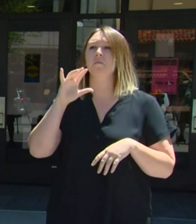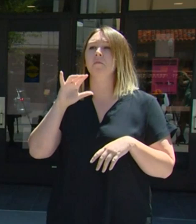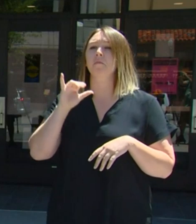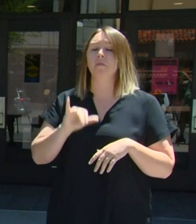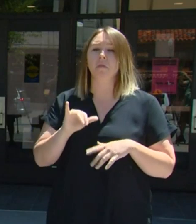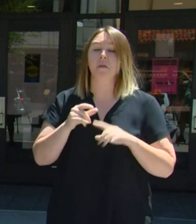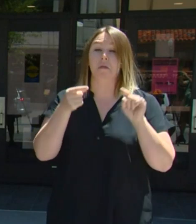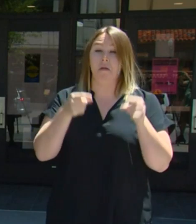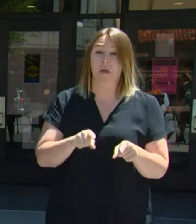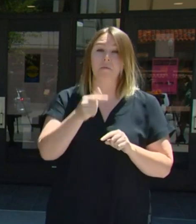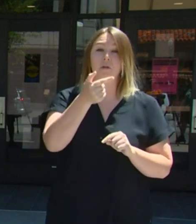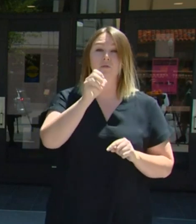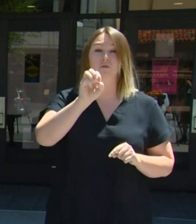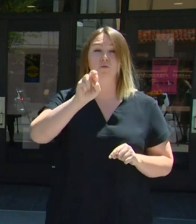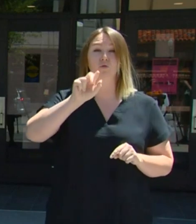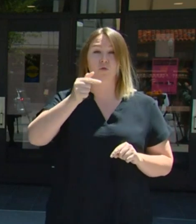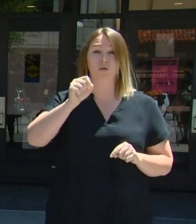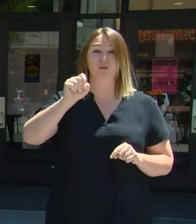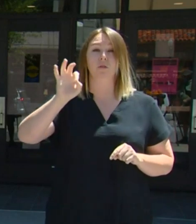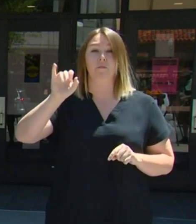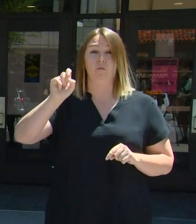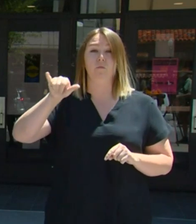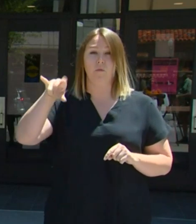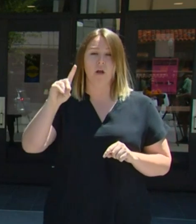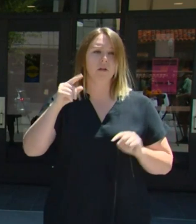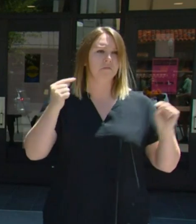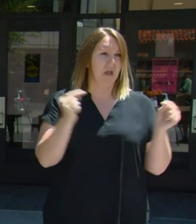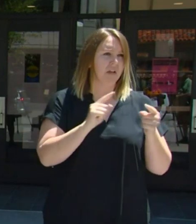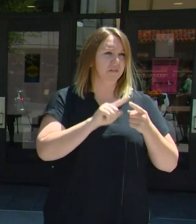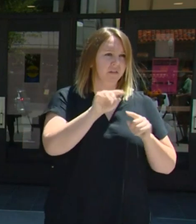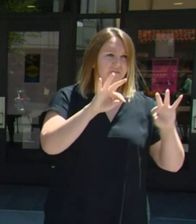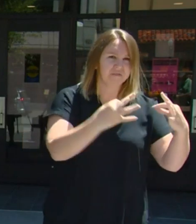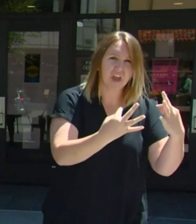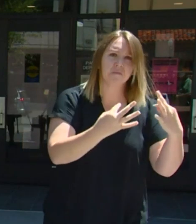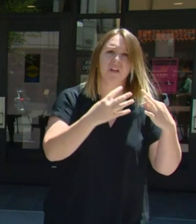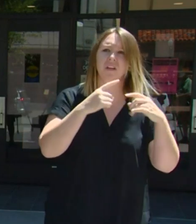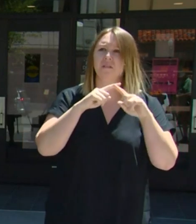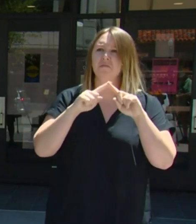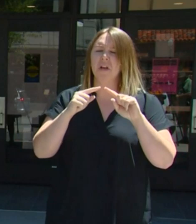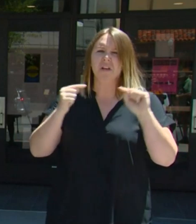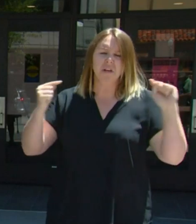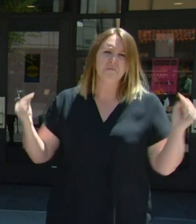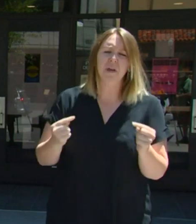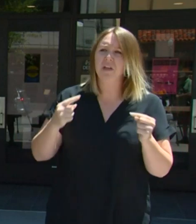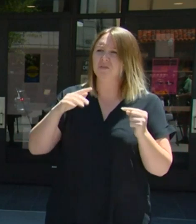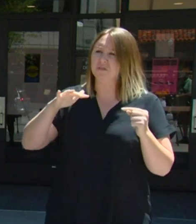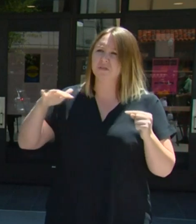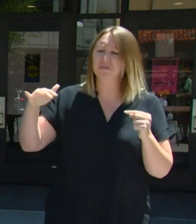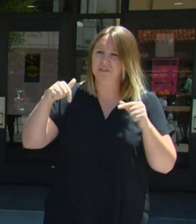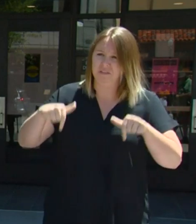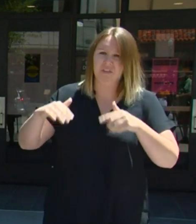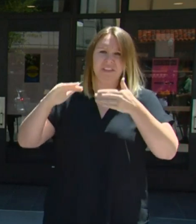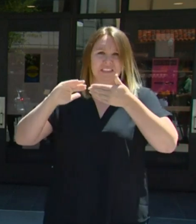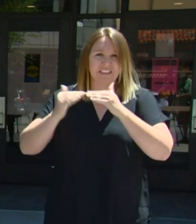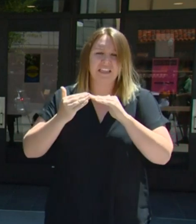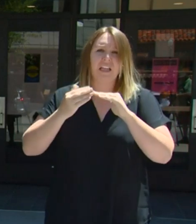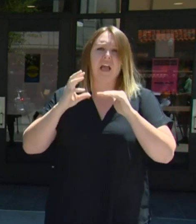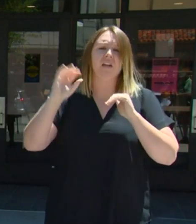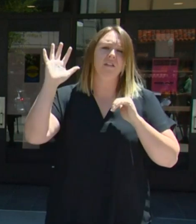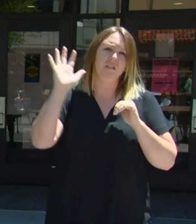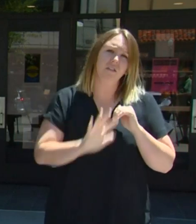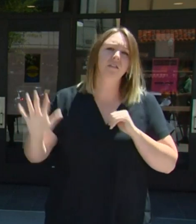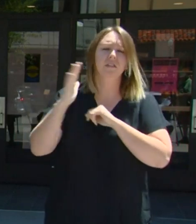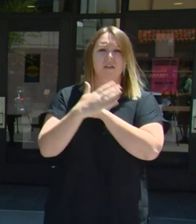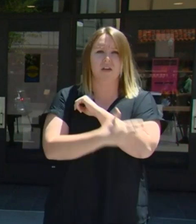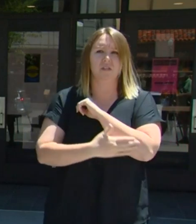pain and suffering not only to his family but to countless members of our own city and nation whose lives and